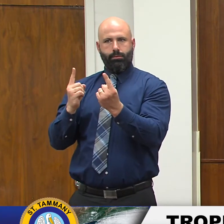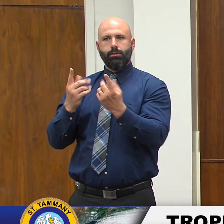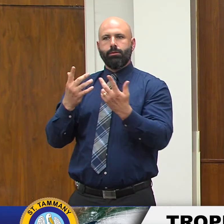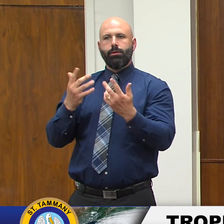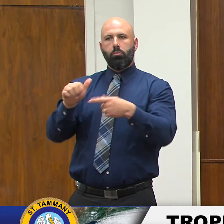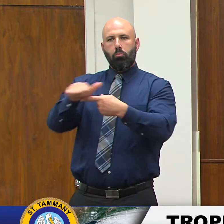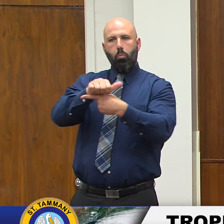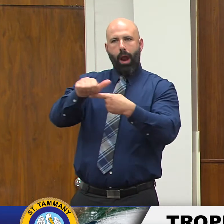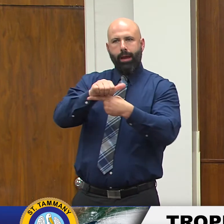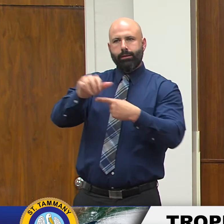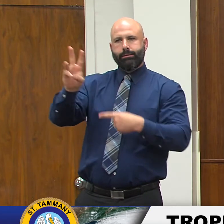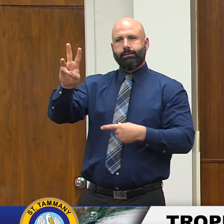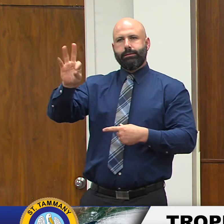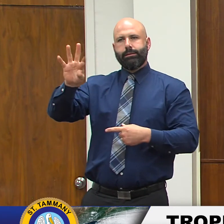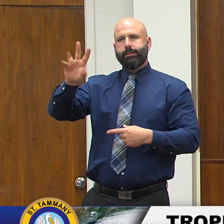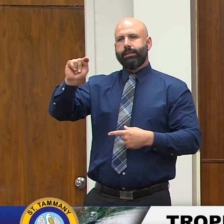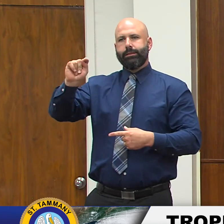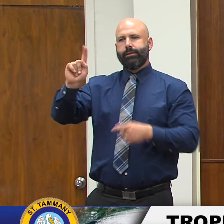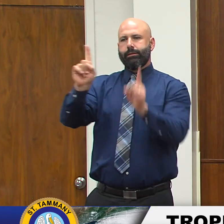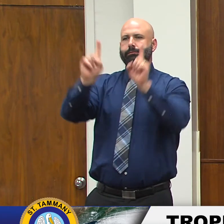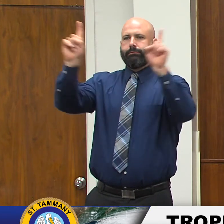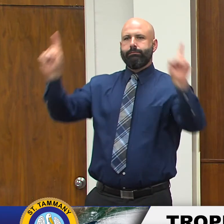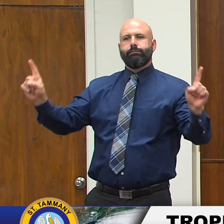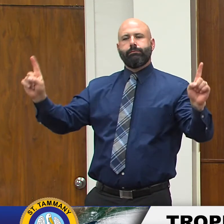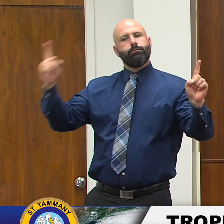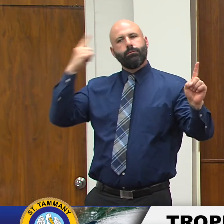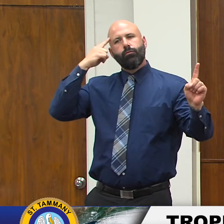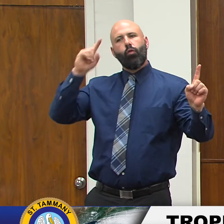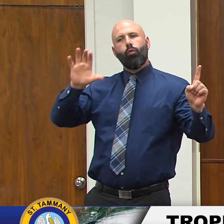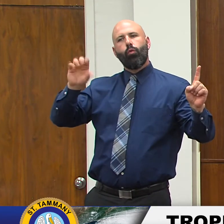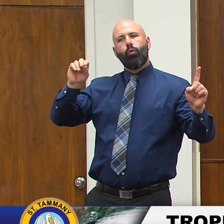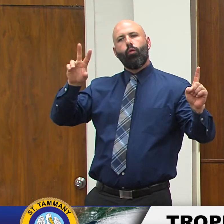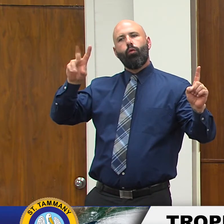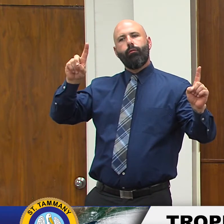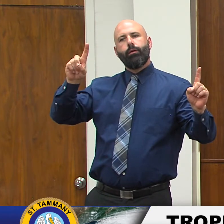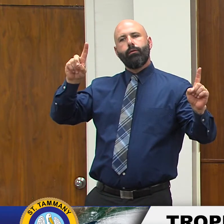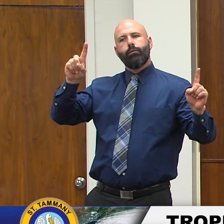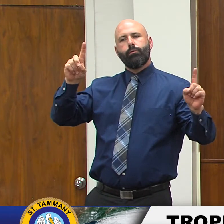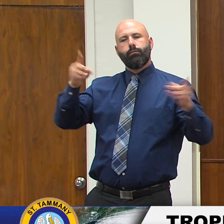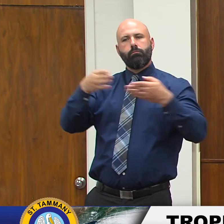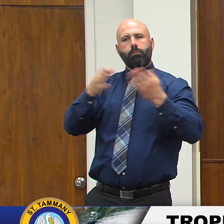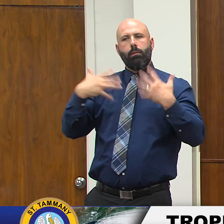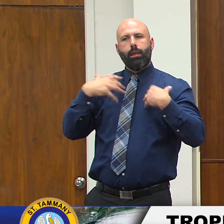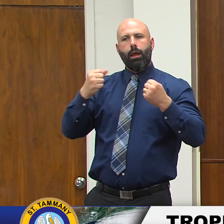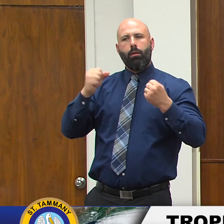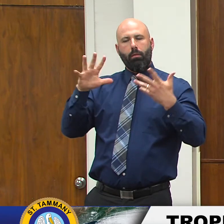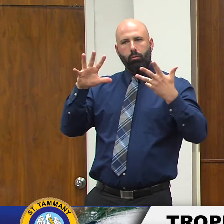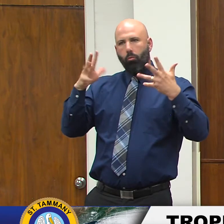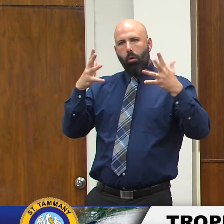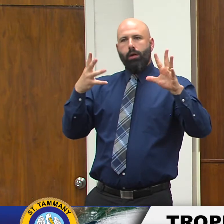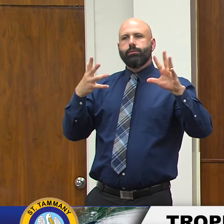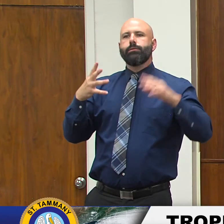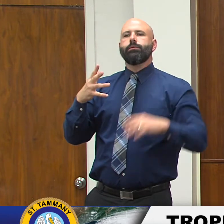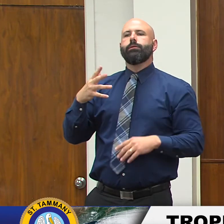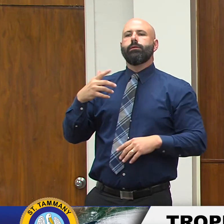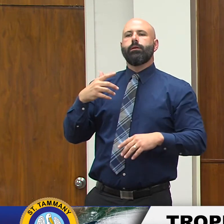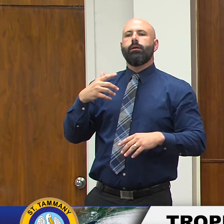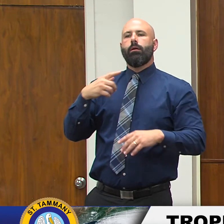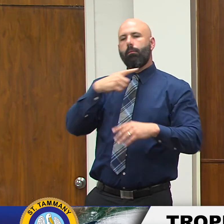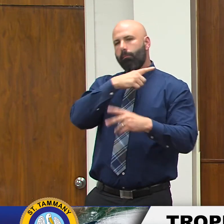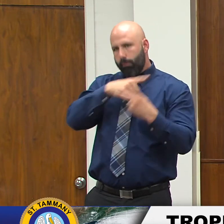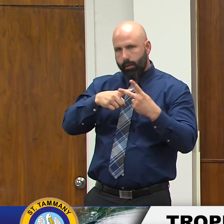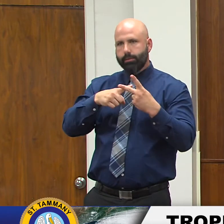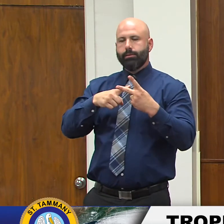practice what we do for uh for the covid uh public health crisis that we're facing as well as prepare for